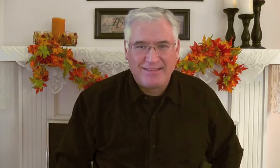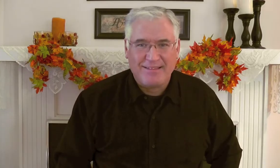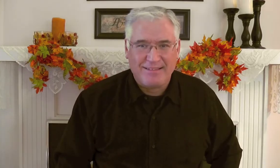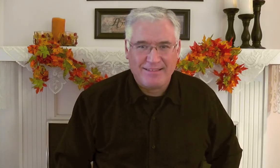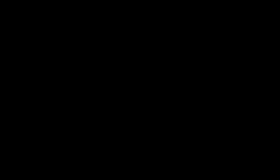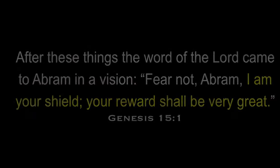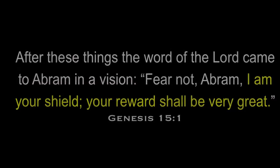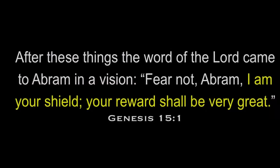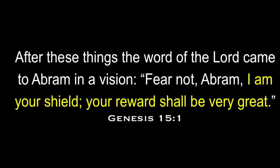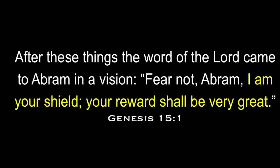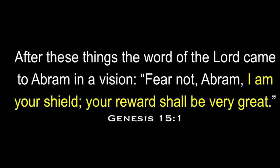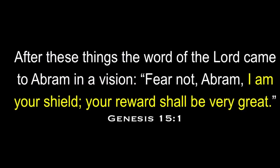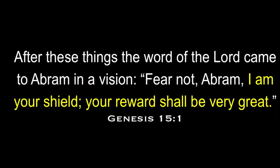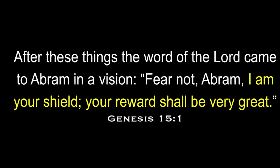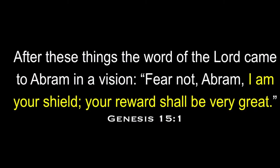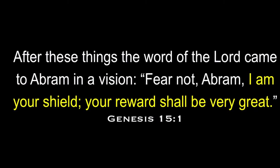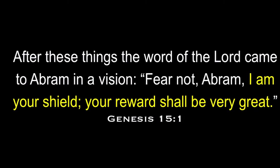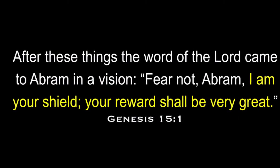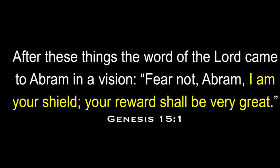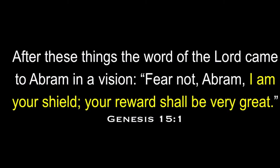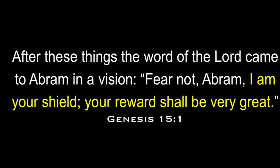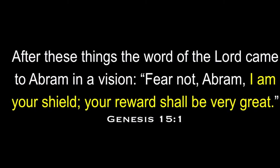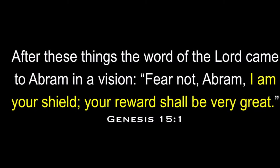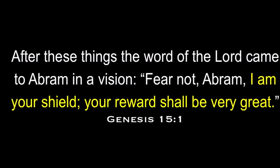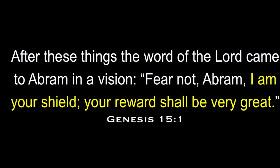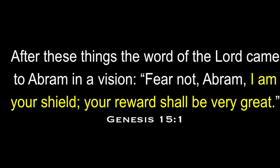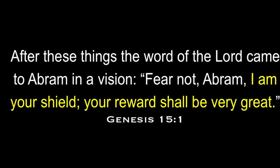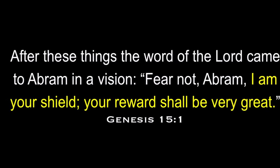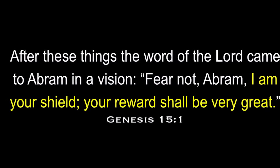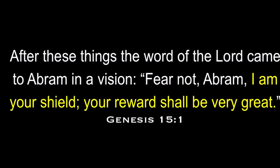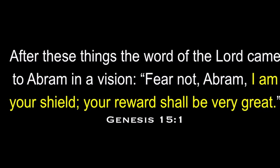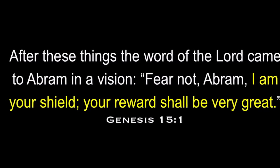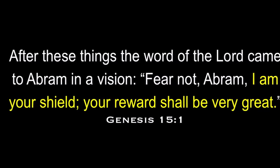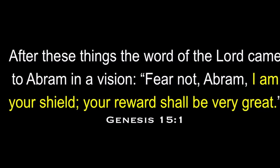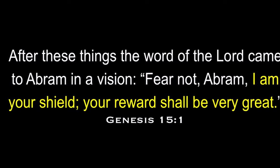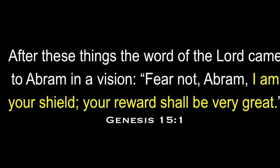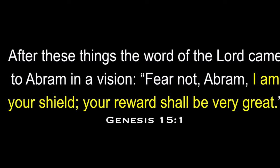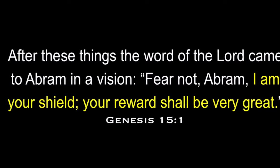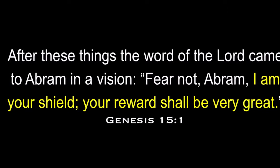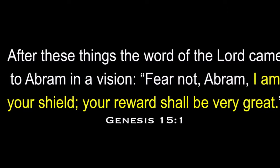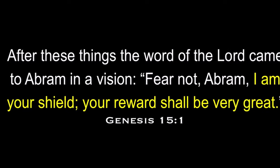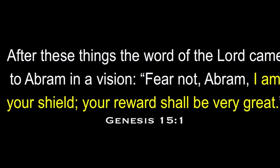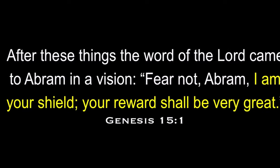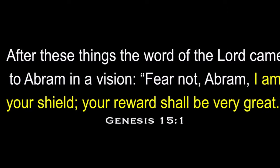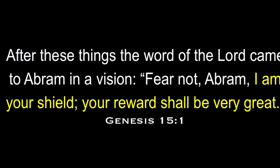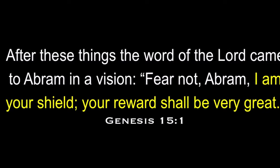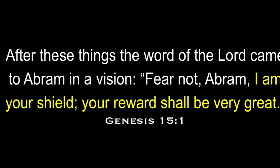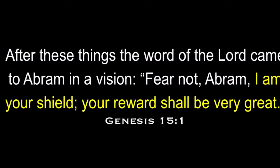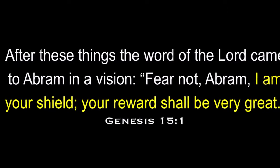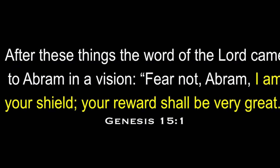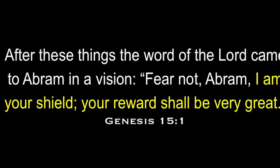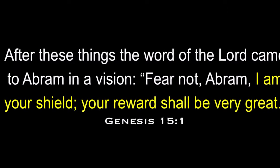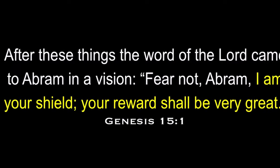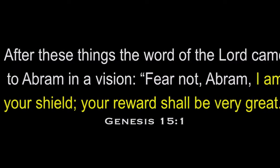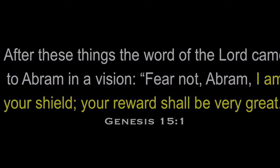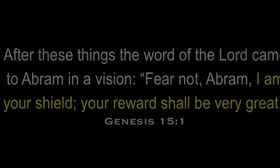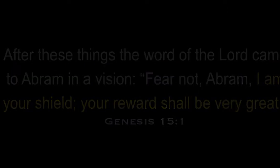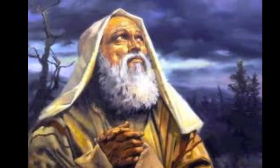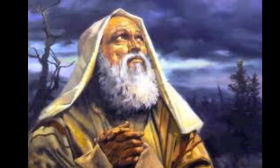reward. After these things, the word of the Lord came to Abram in a vision. Fear not, Abram. I am your shield. Your reward shall be very